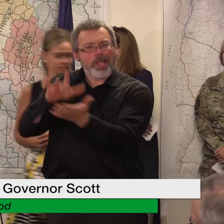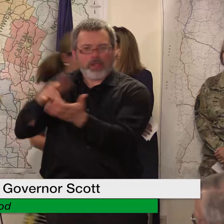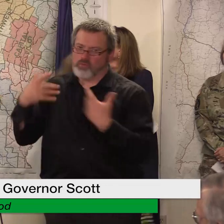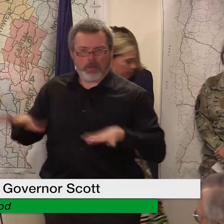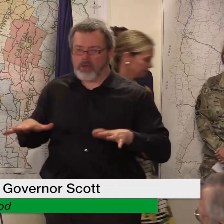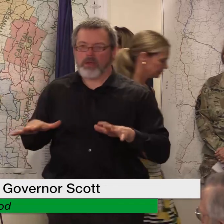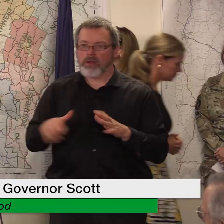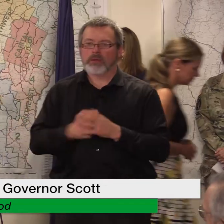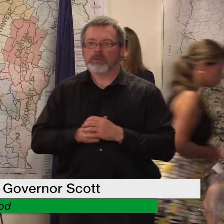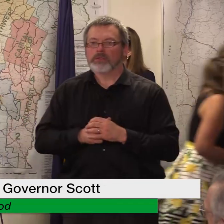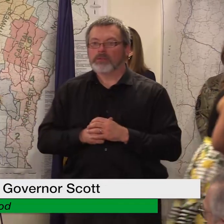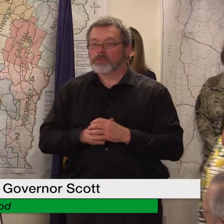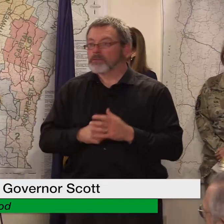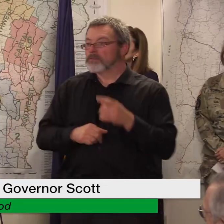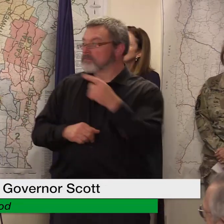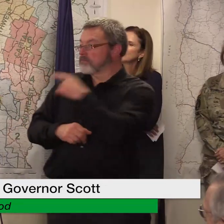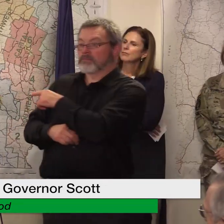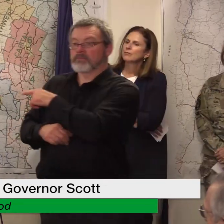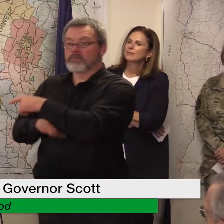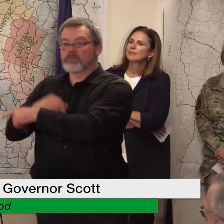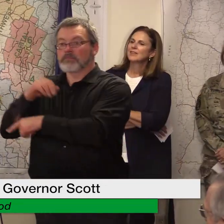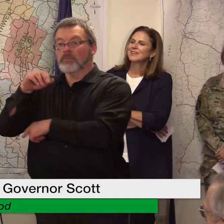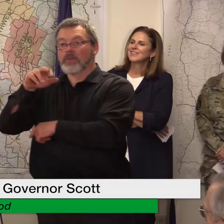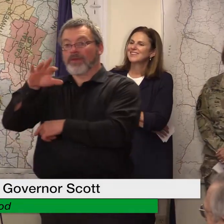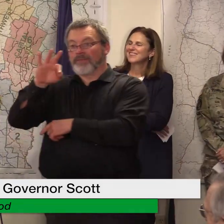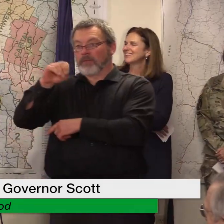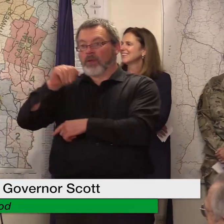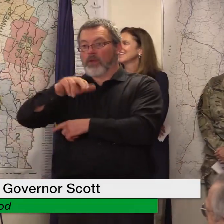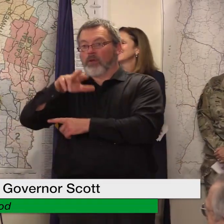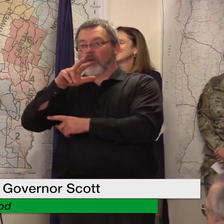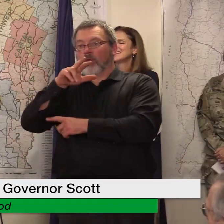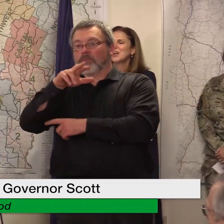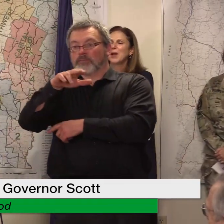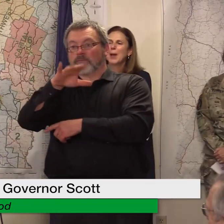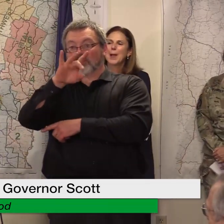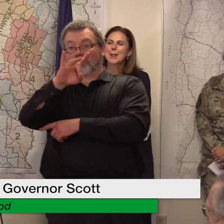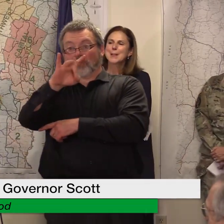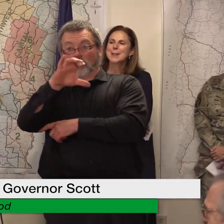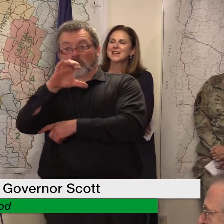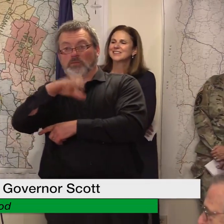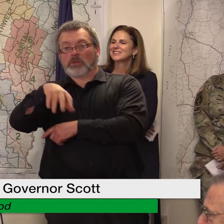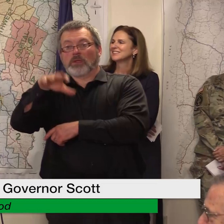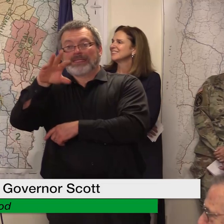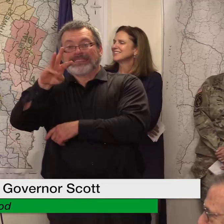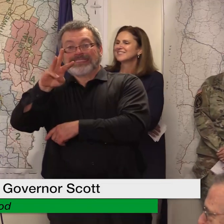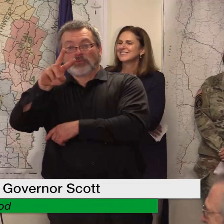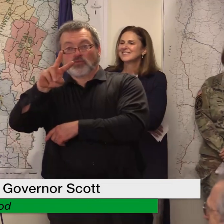okay three three six two i think i said three three six one is three three six two my apologies